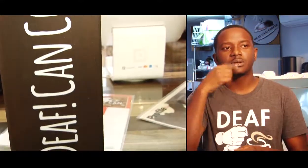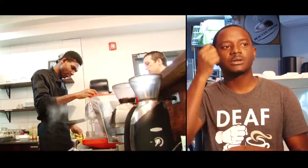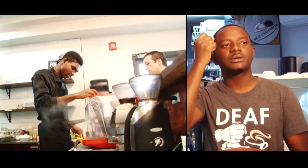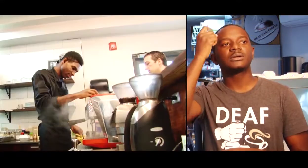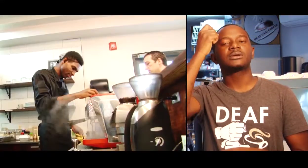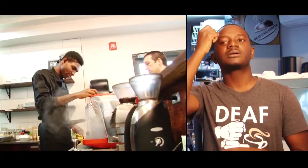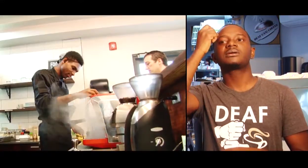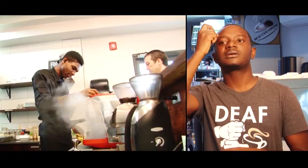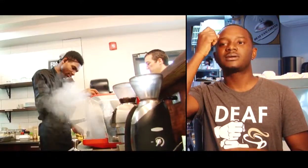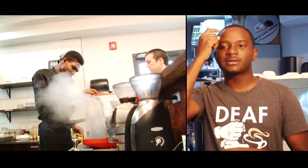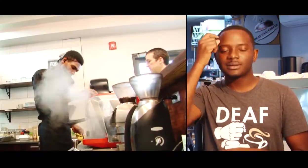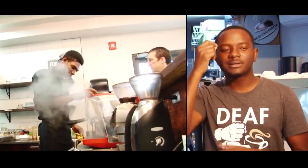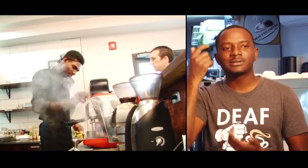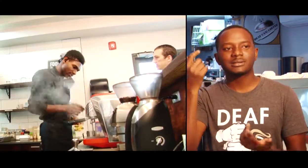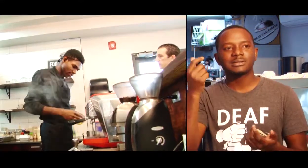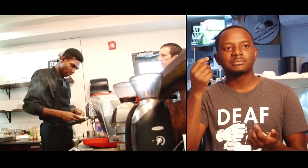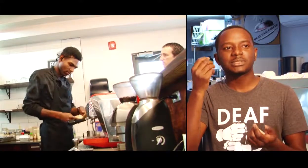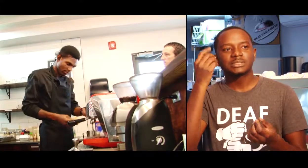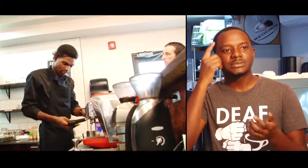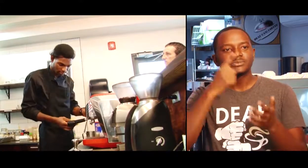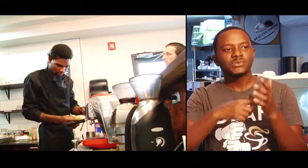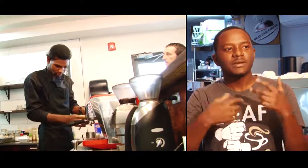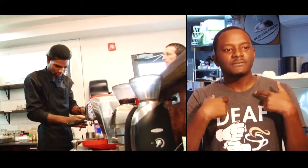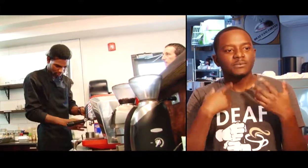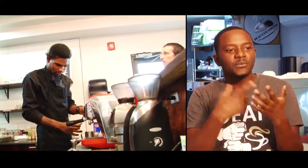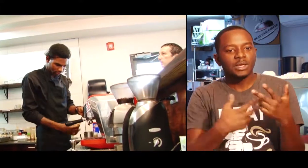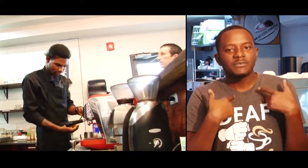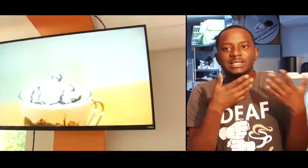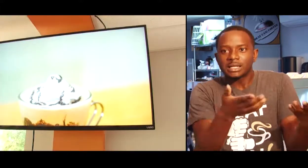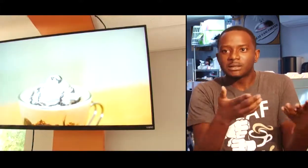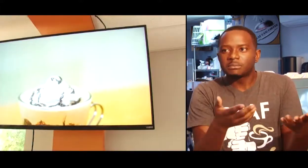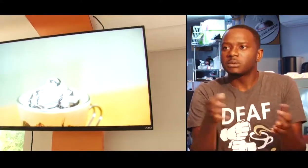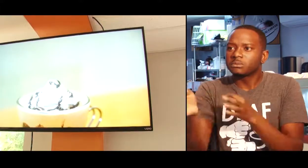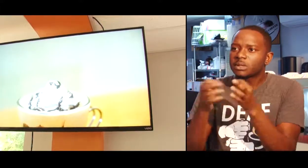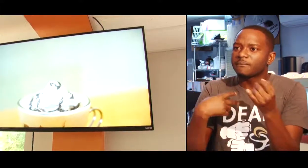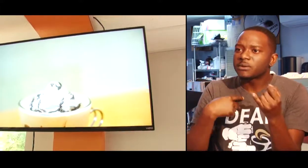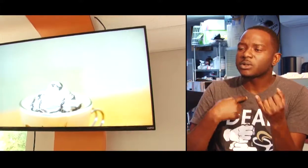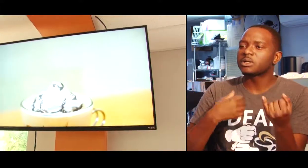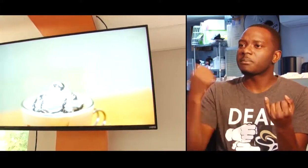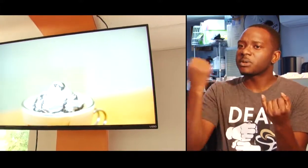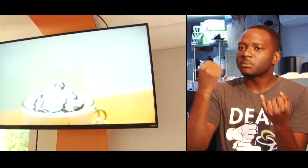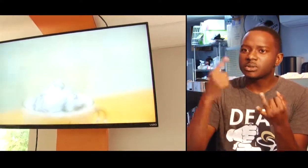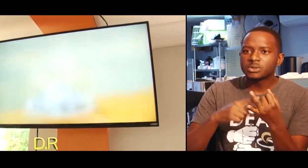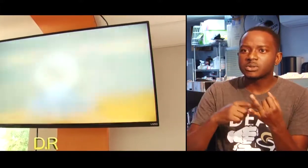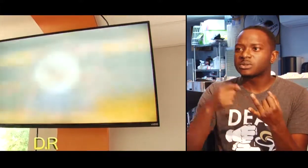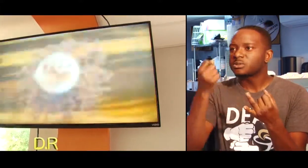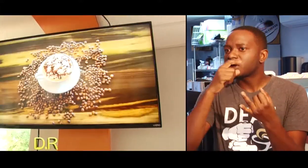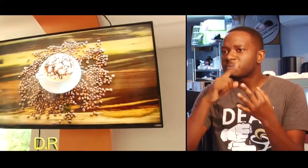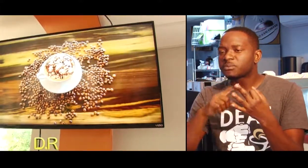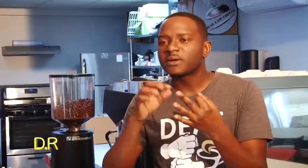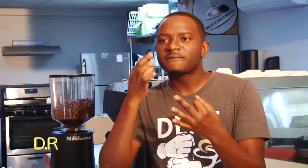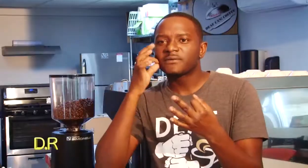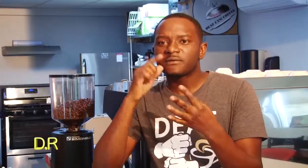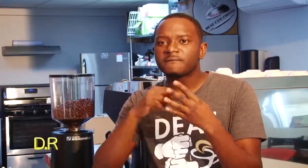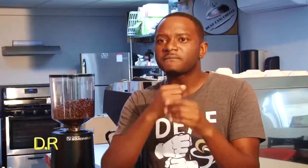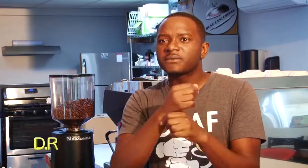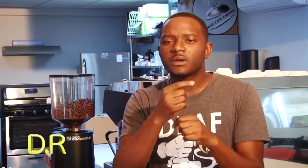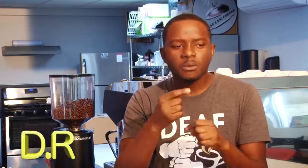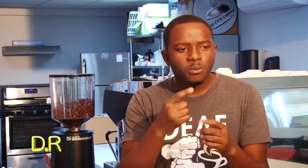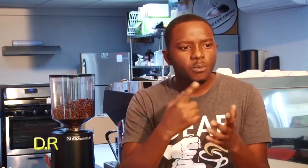there are other ways to communicate. So we started gesturing. We started using a TV menu here with numbers so people can order. But we've just learned throughout